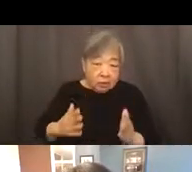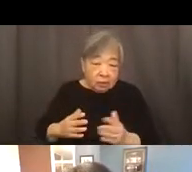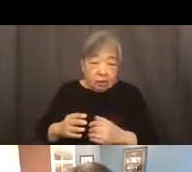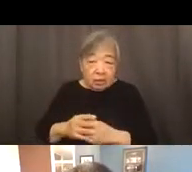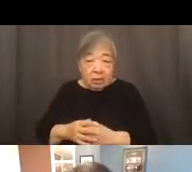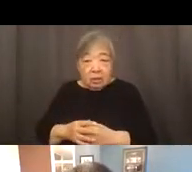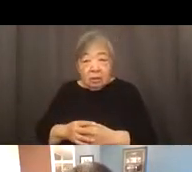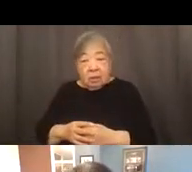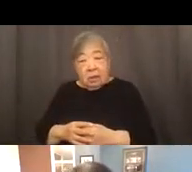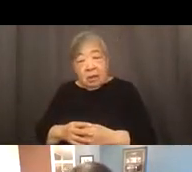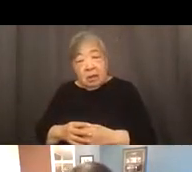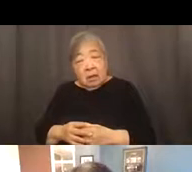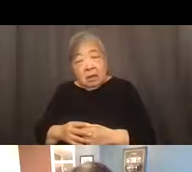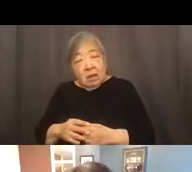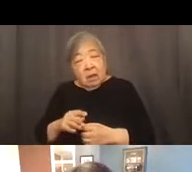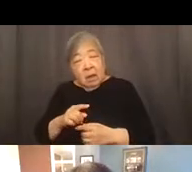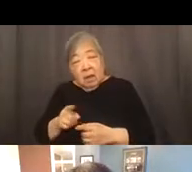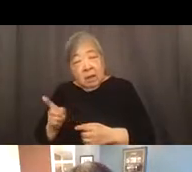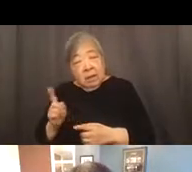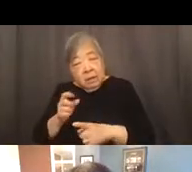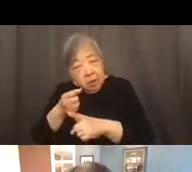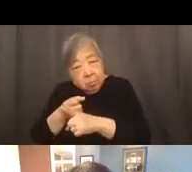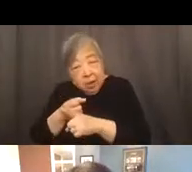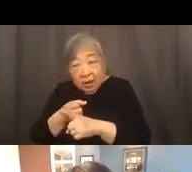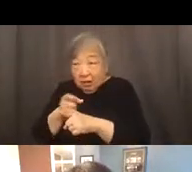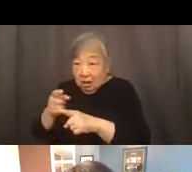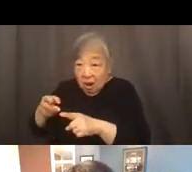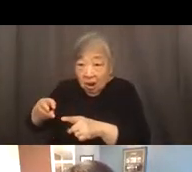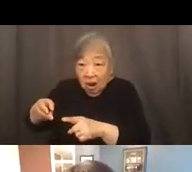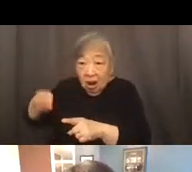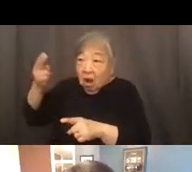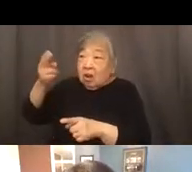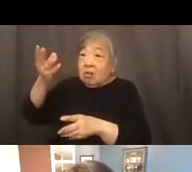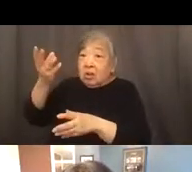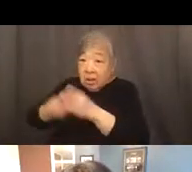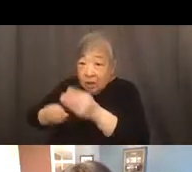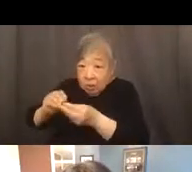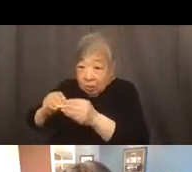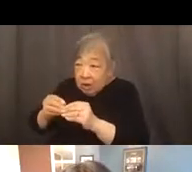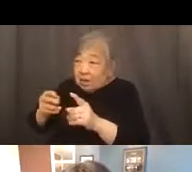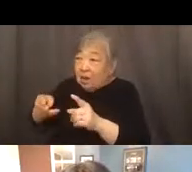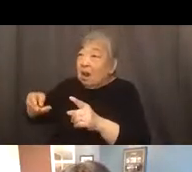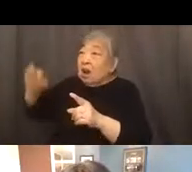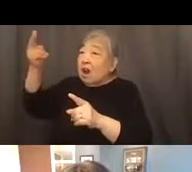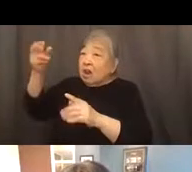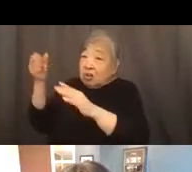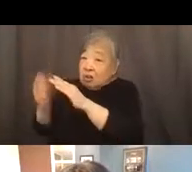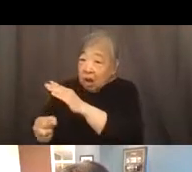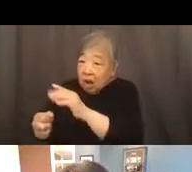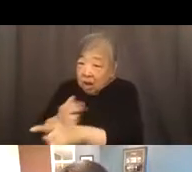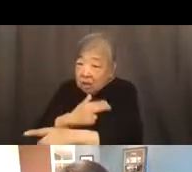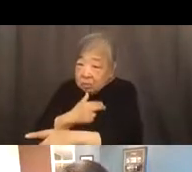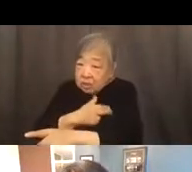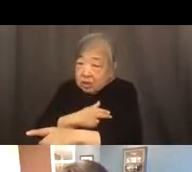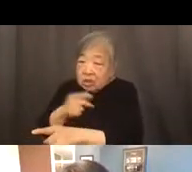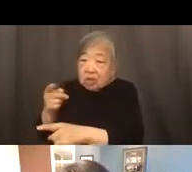impacts, I mean, the higher death rates, the higher hospitalization rates, they have